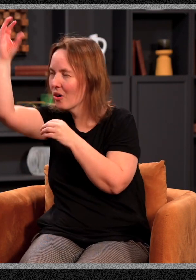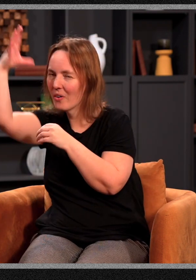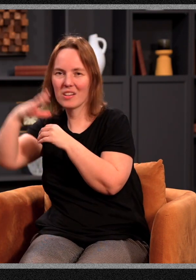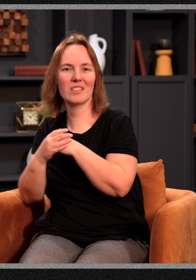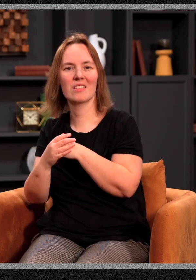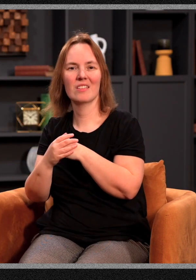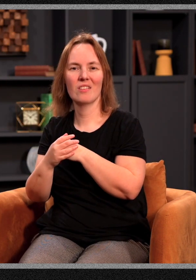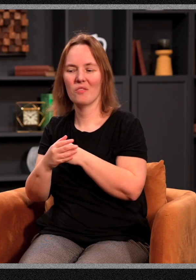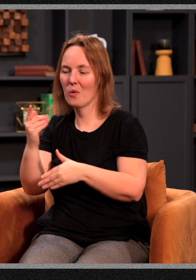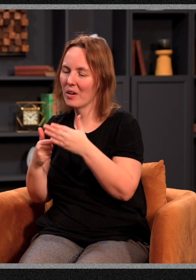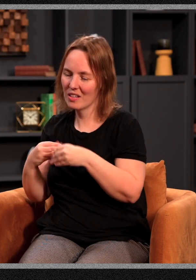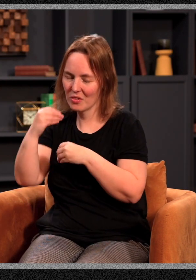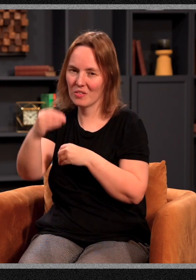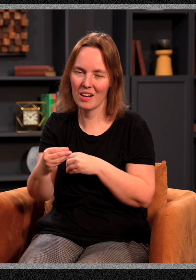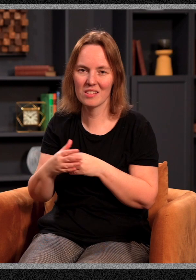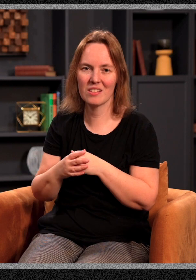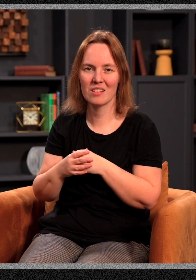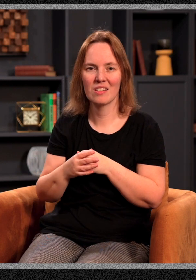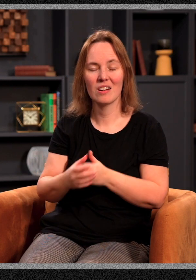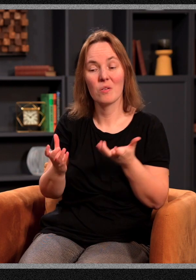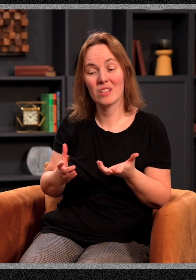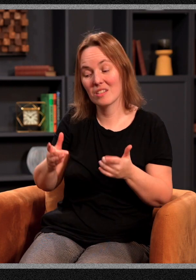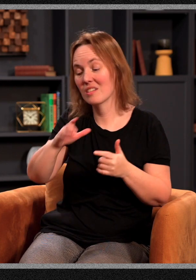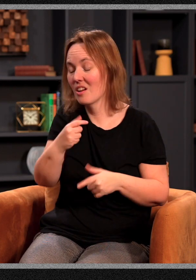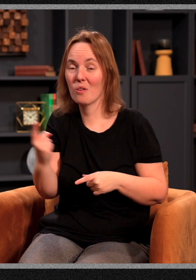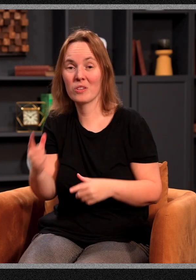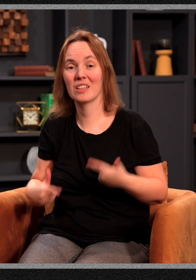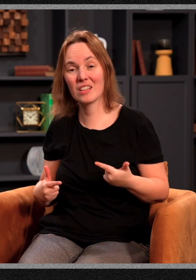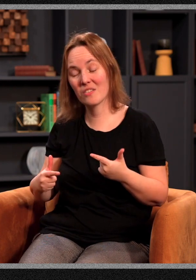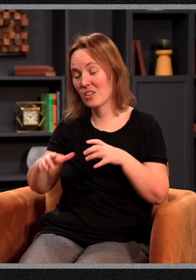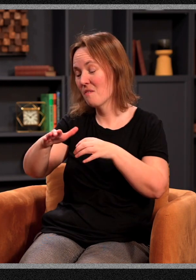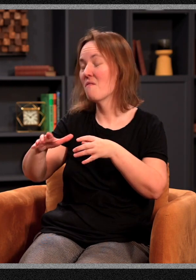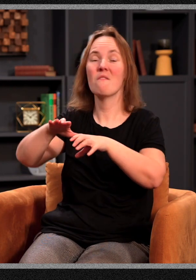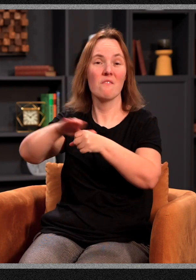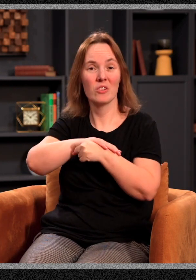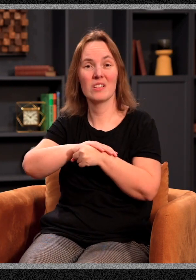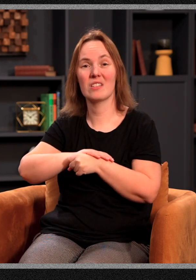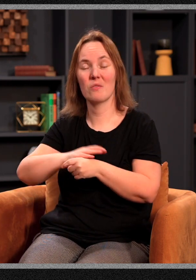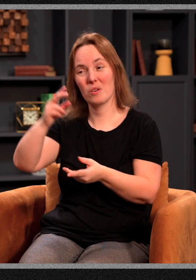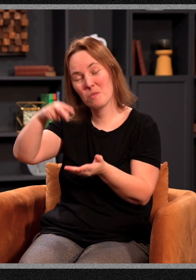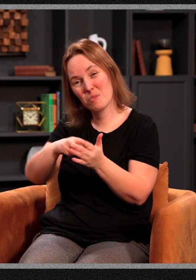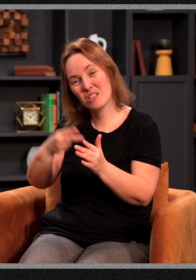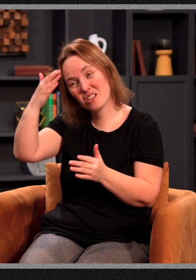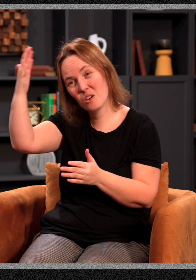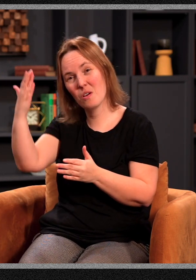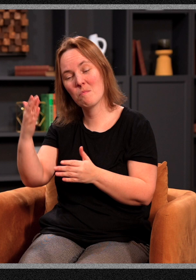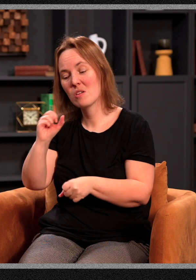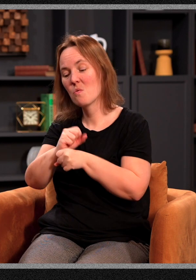for what I've got for you next. And he wants us to not only live in the fullness of what it means to know him, he wants us to operate in the